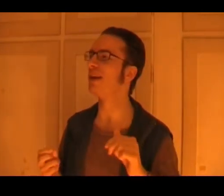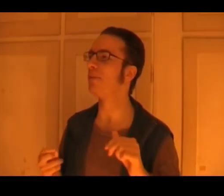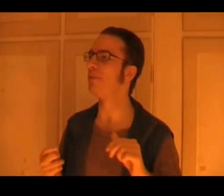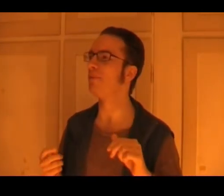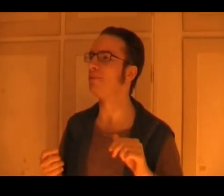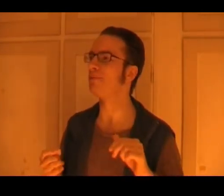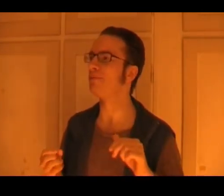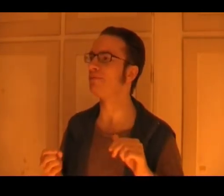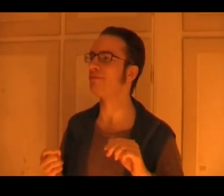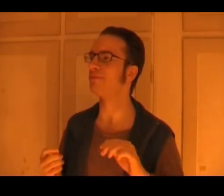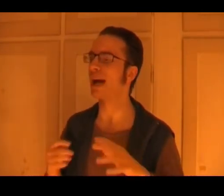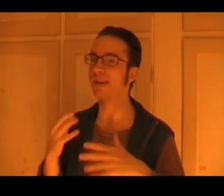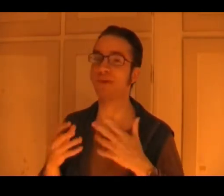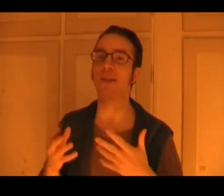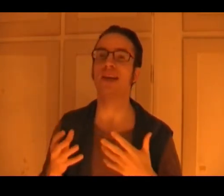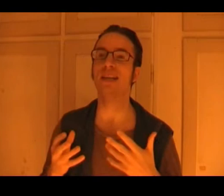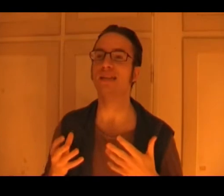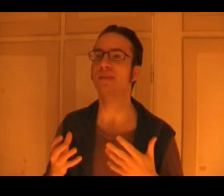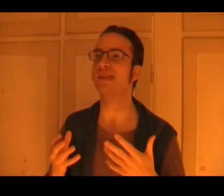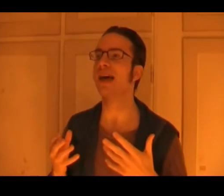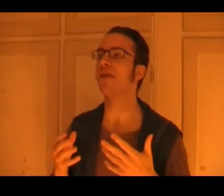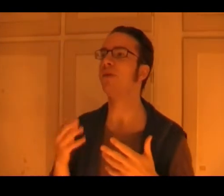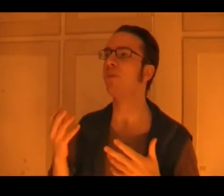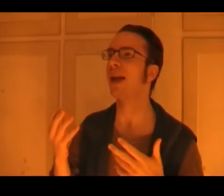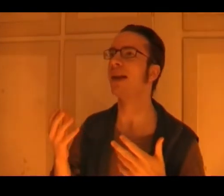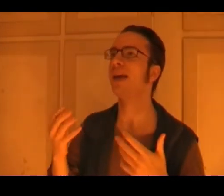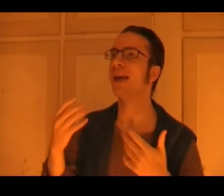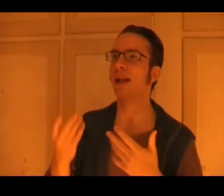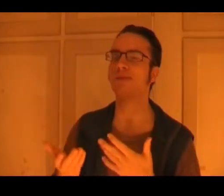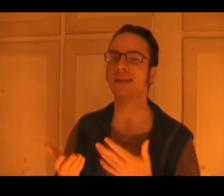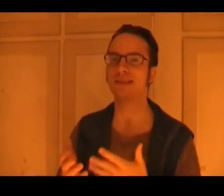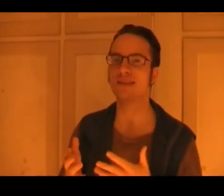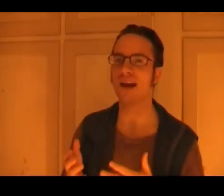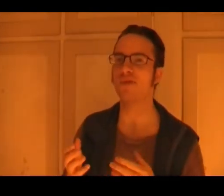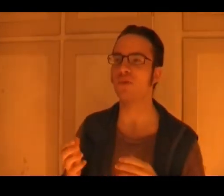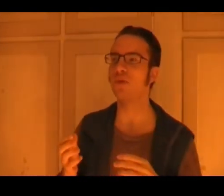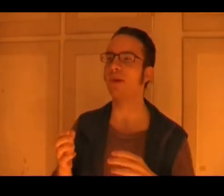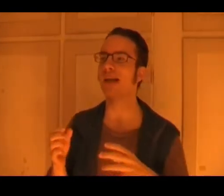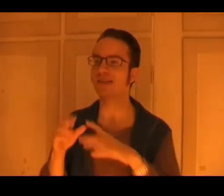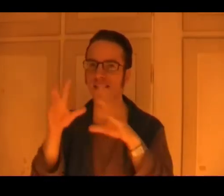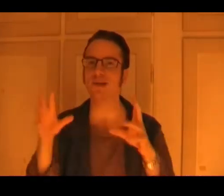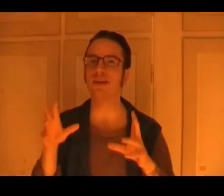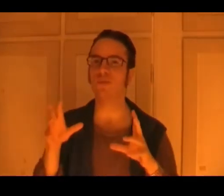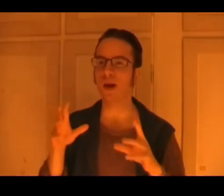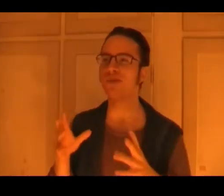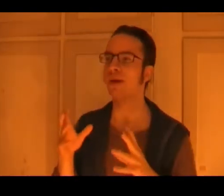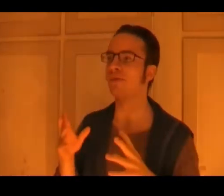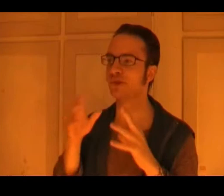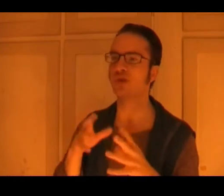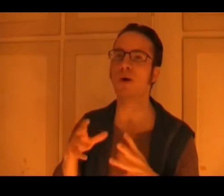I didn't feel that it needed to be said when Helmsley is inside of a room, and it's clearly way too big for just one